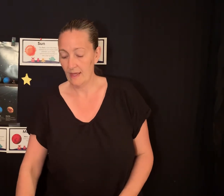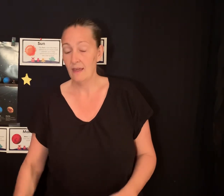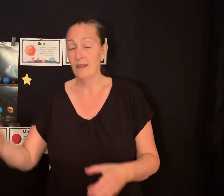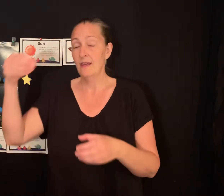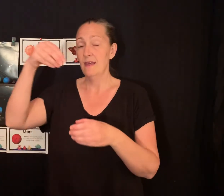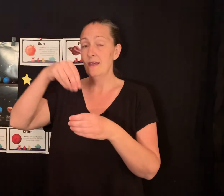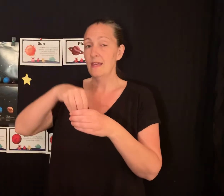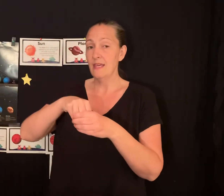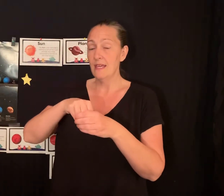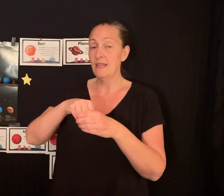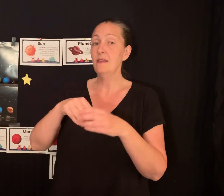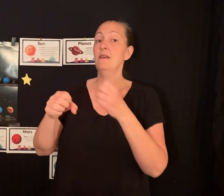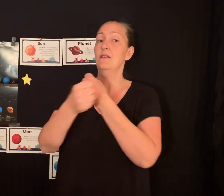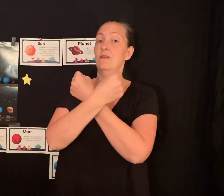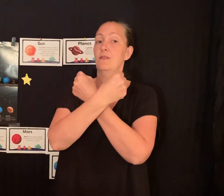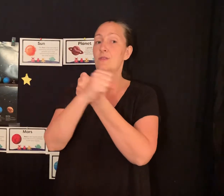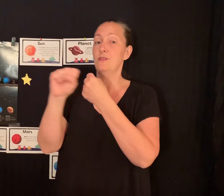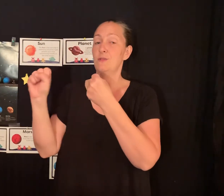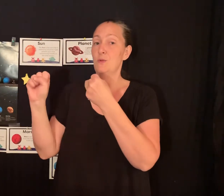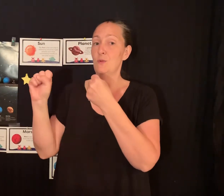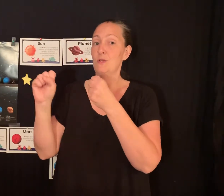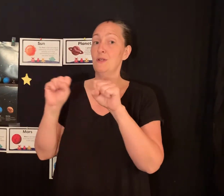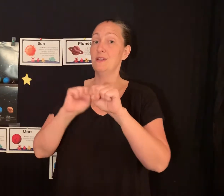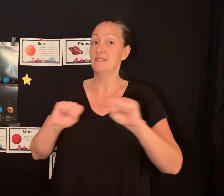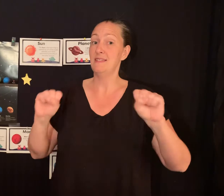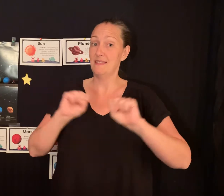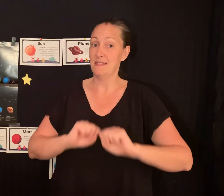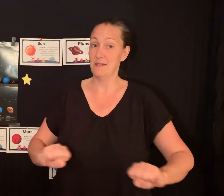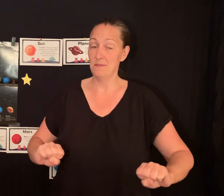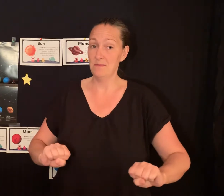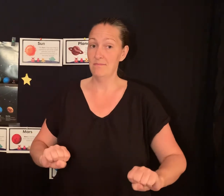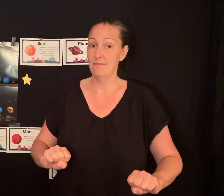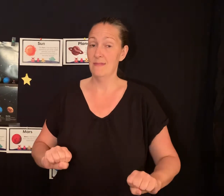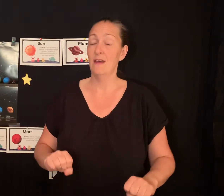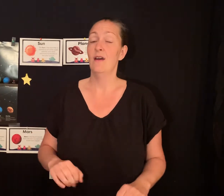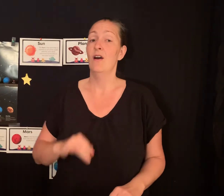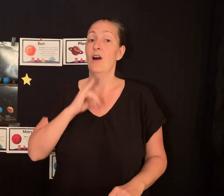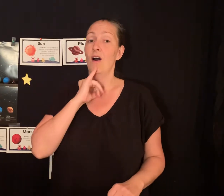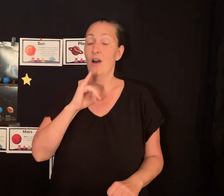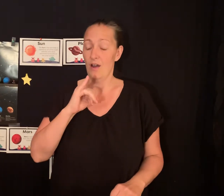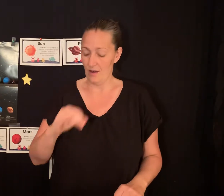In the solar system are